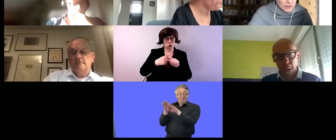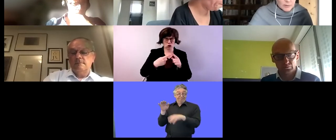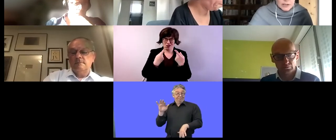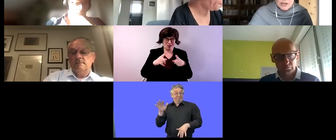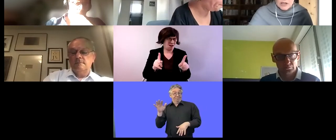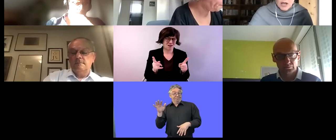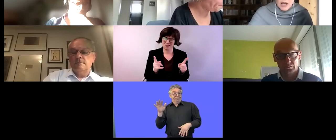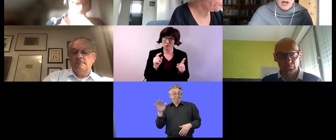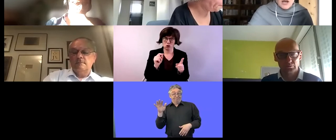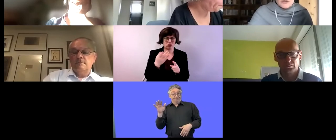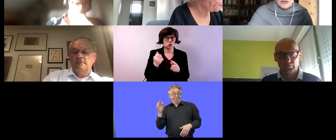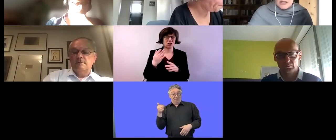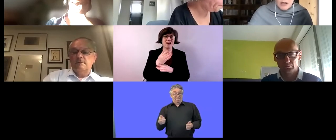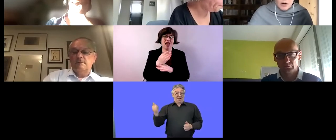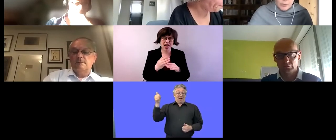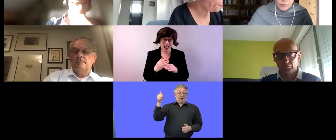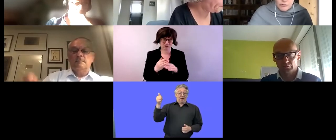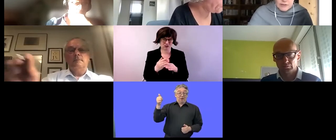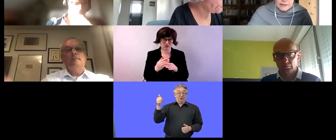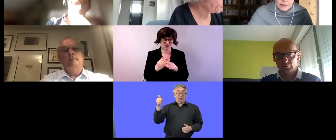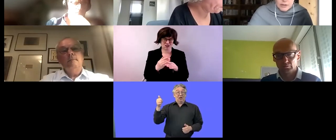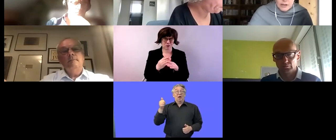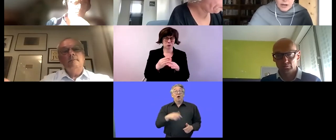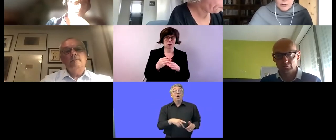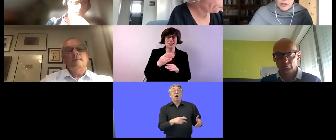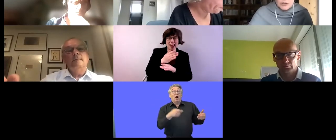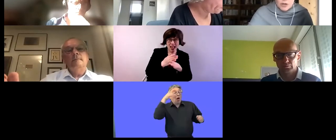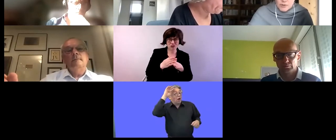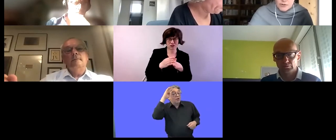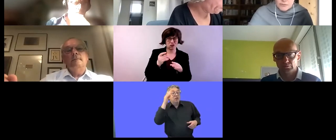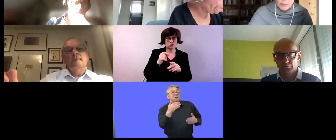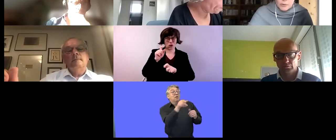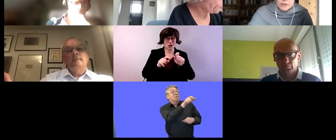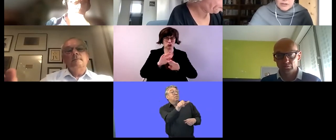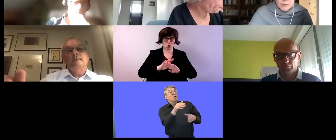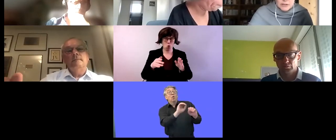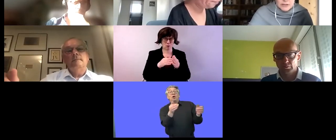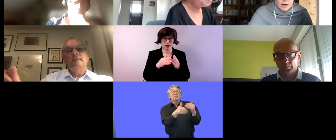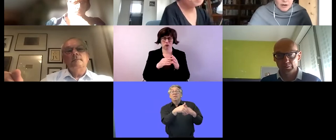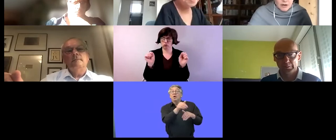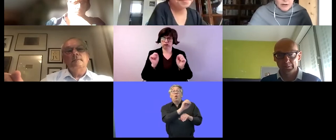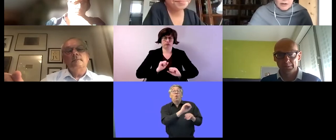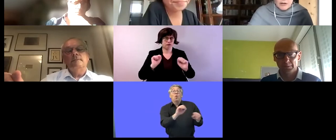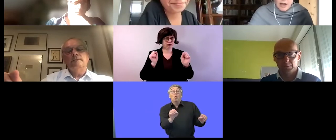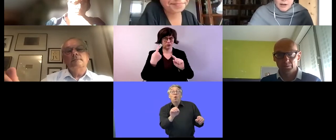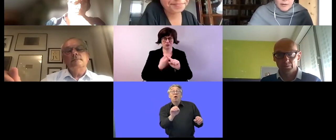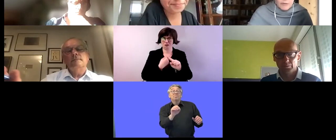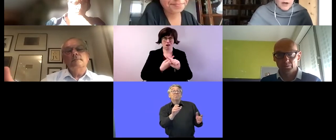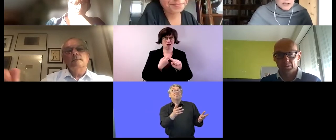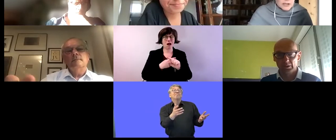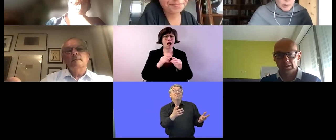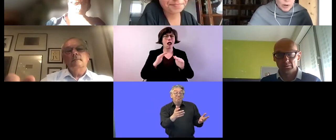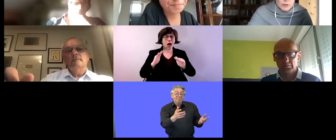disability things are improving slowly greater numbers of people with disabilities are uh